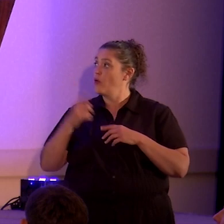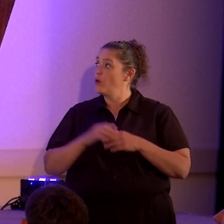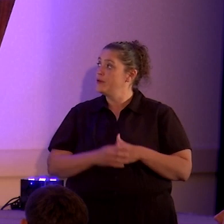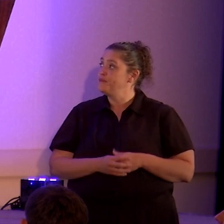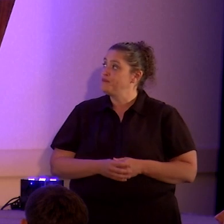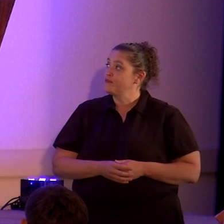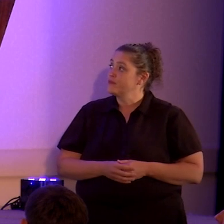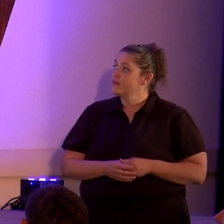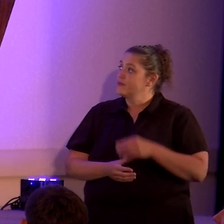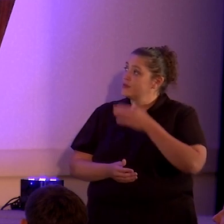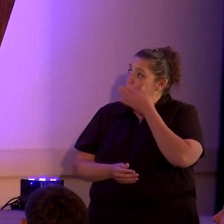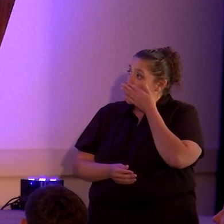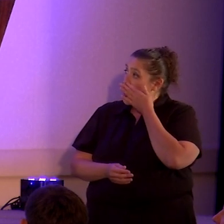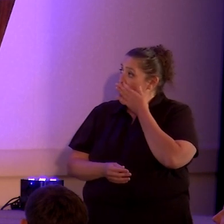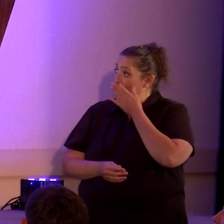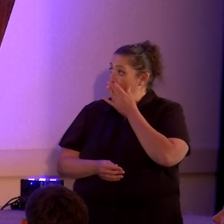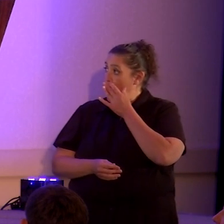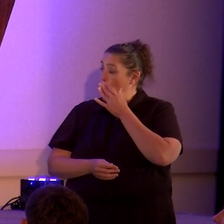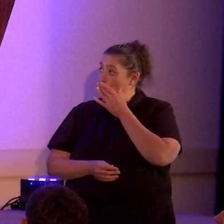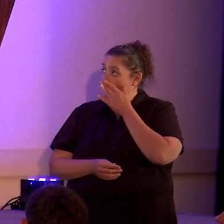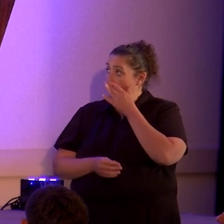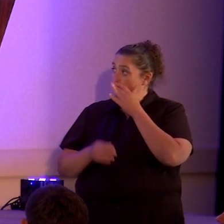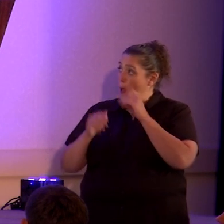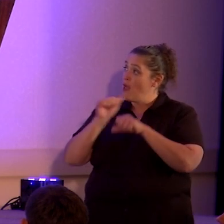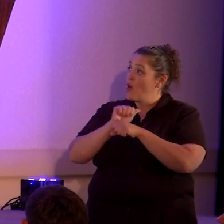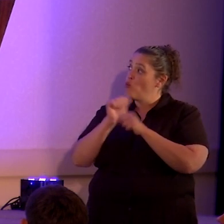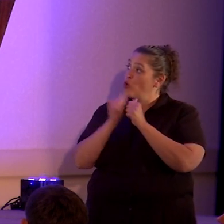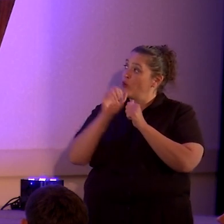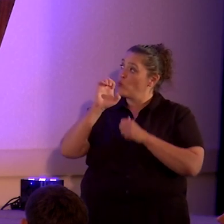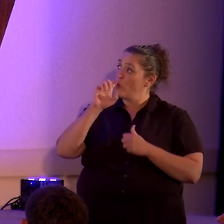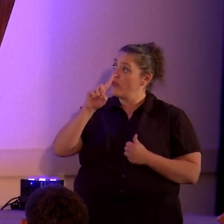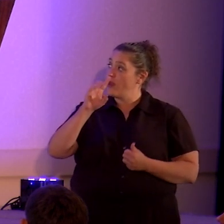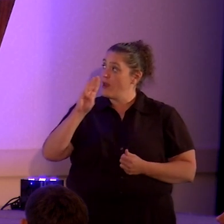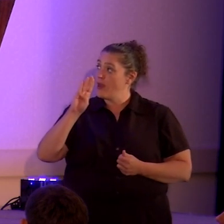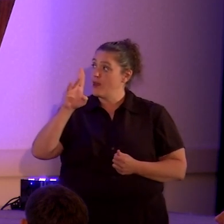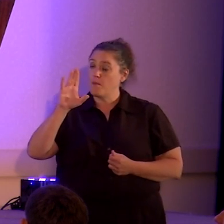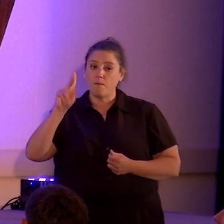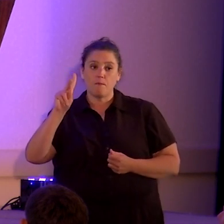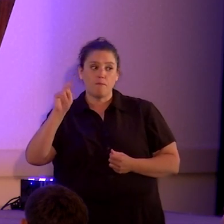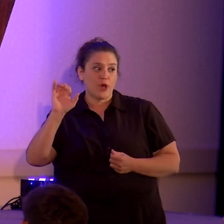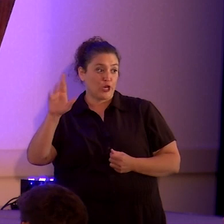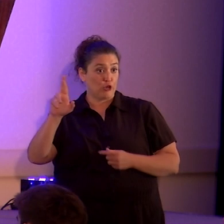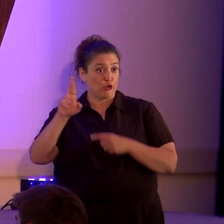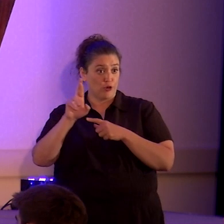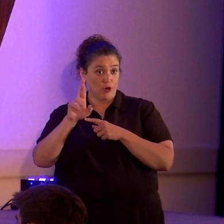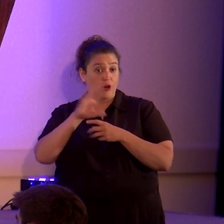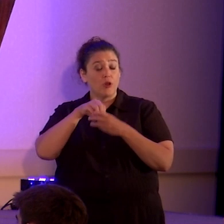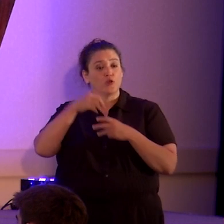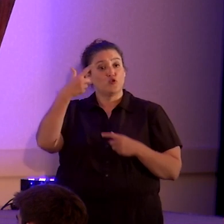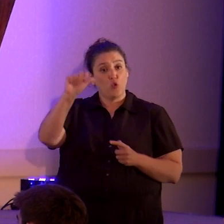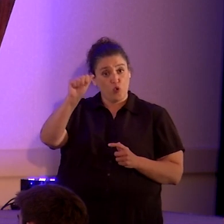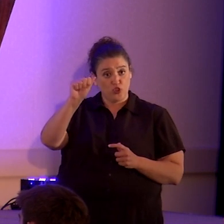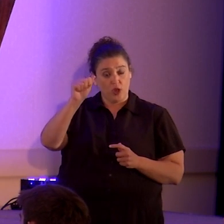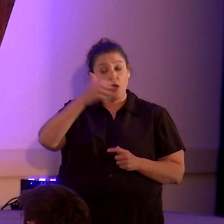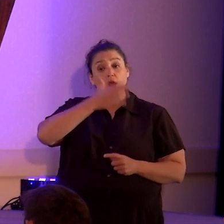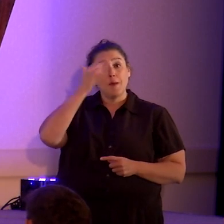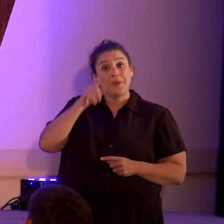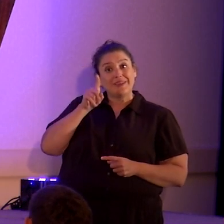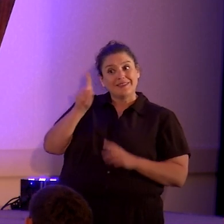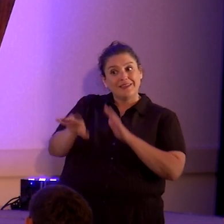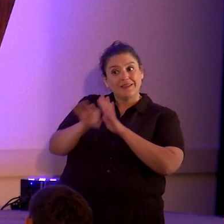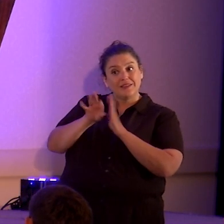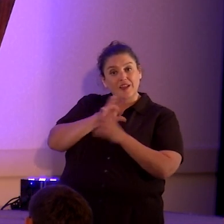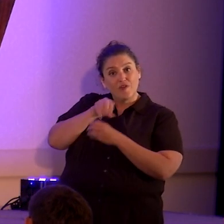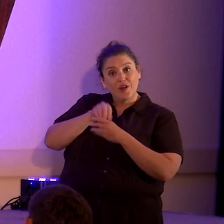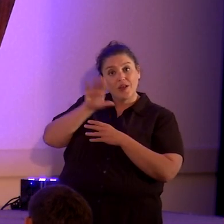I'm working with Ed Buckner in this – in Georgia because he discovered in